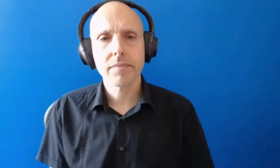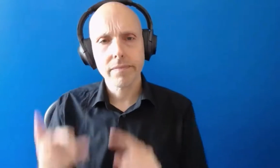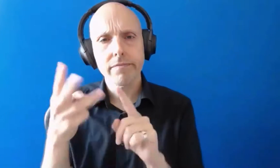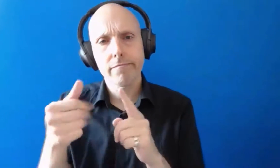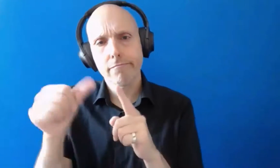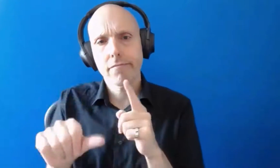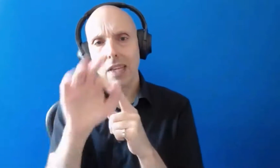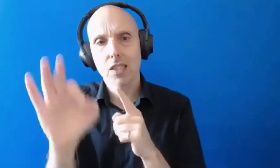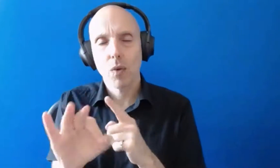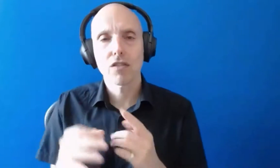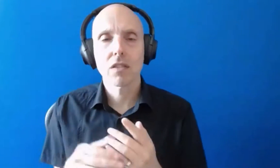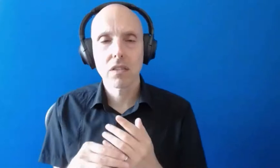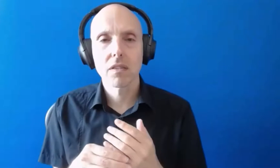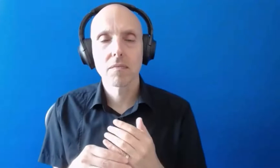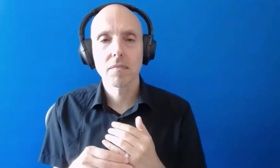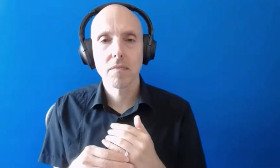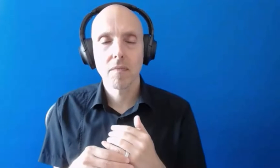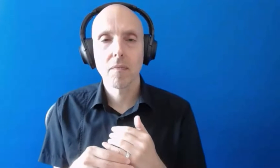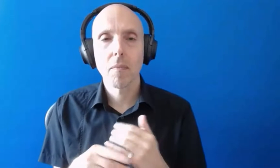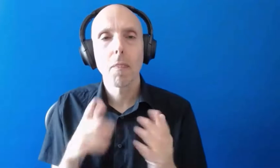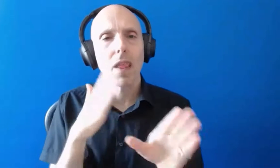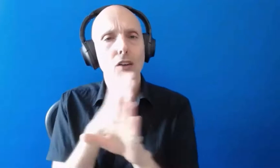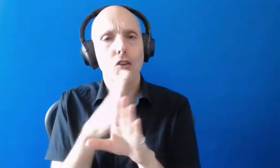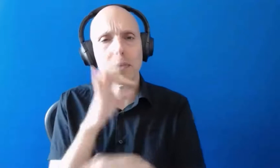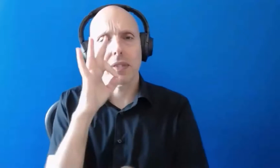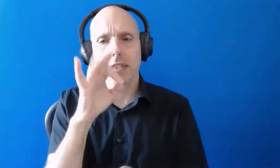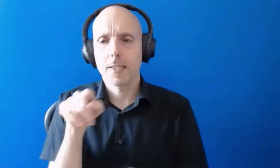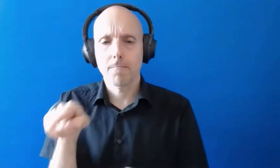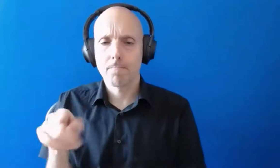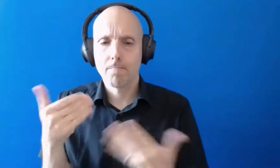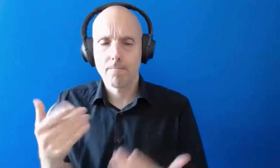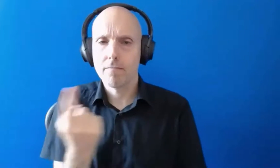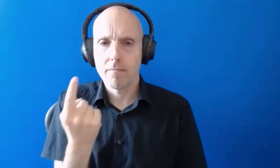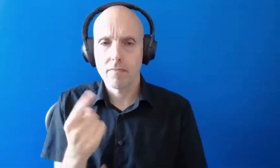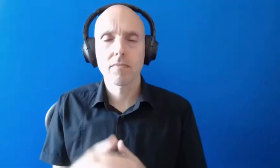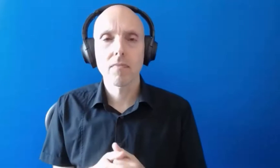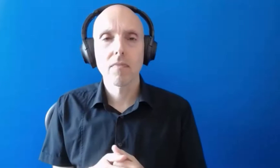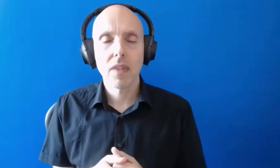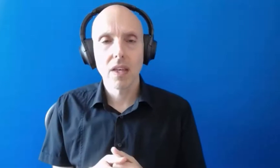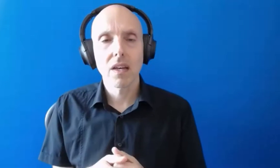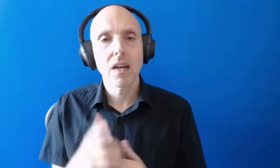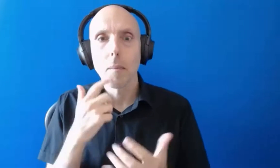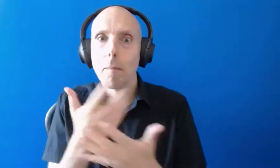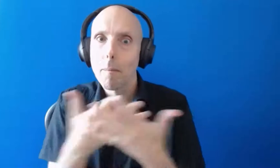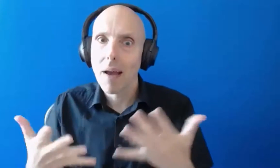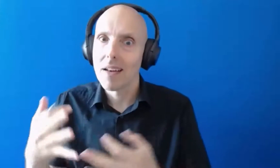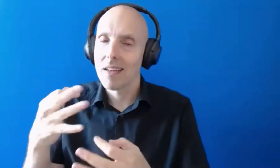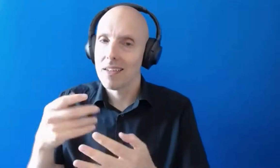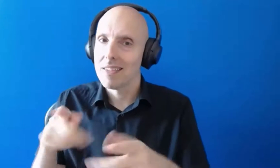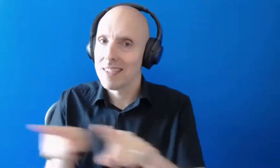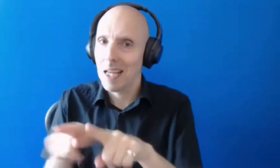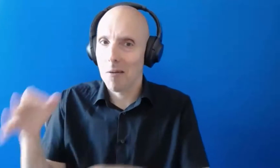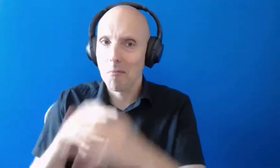question is for an anonymous attendee that this is one that's been raised many times through our service as well is